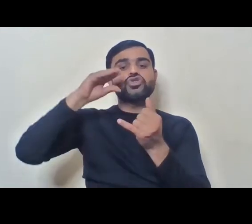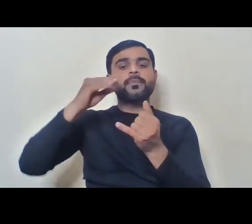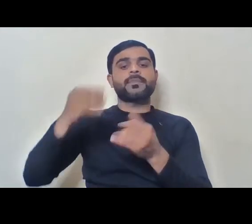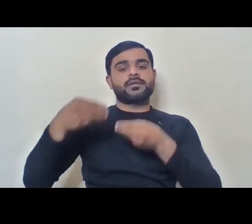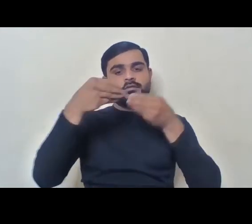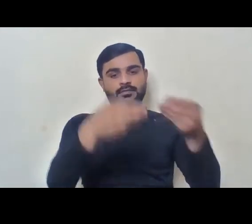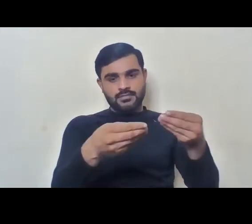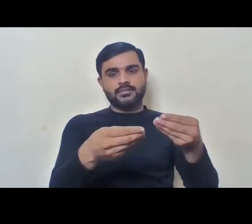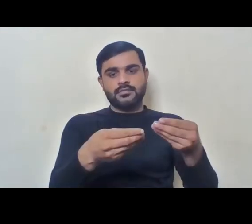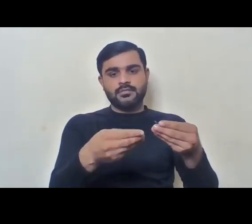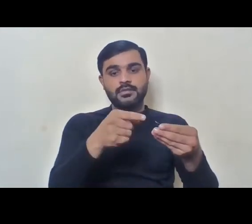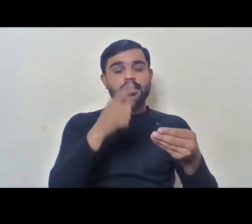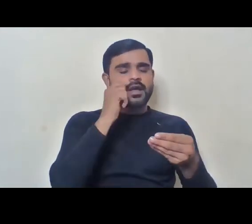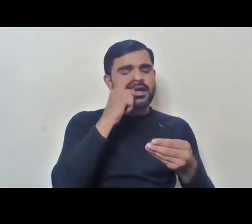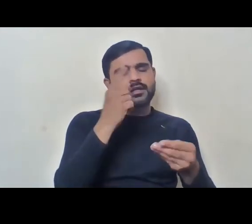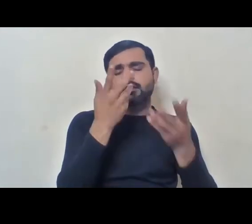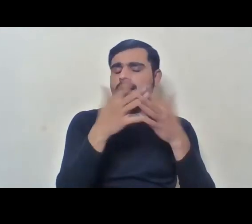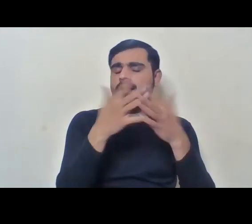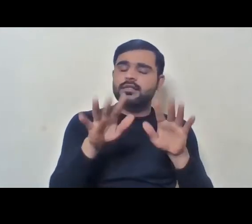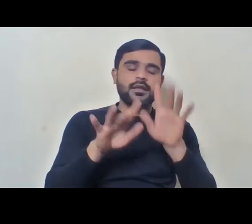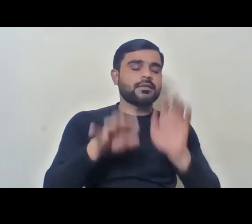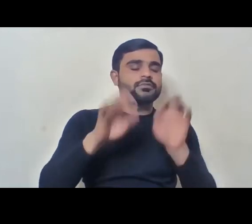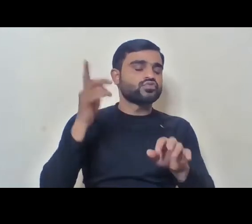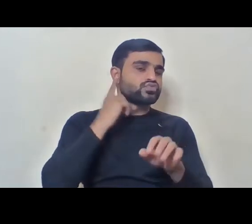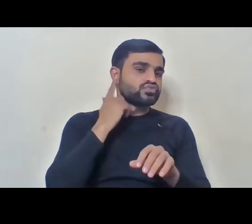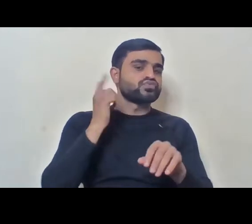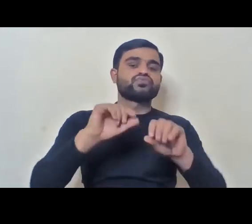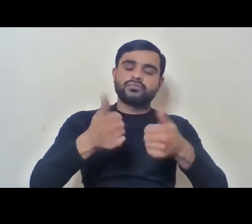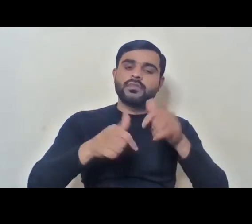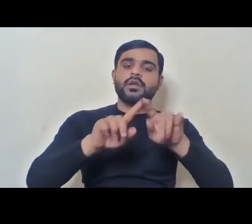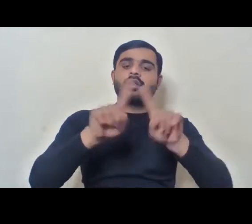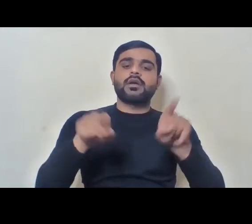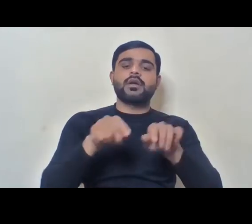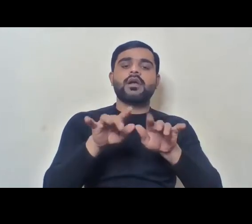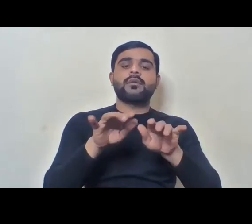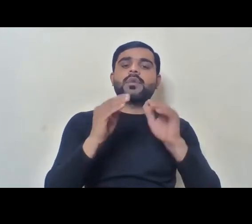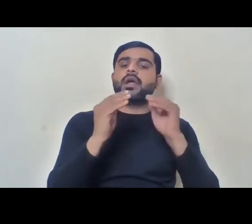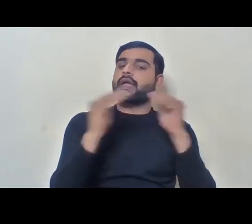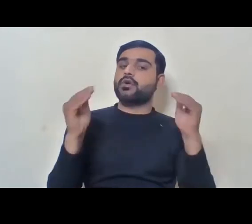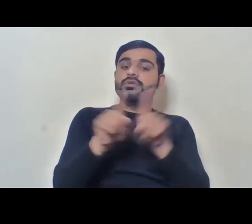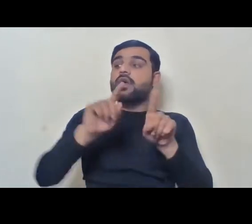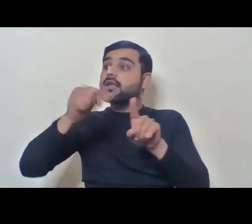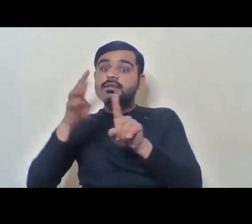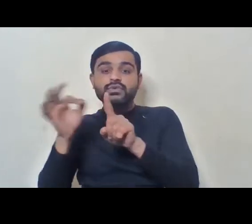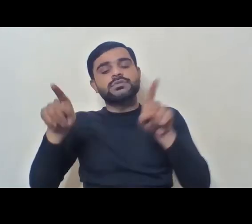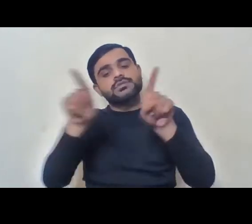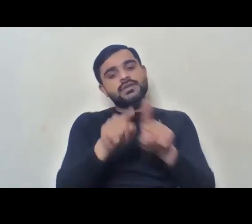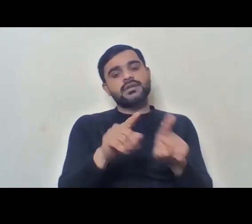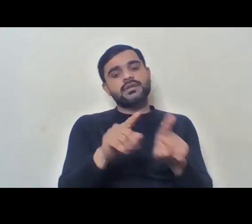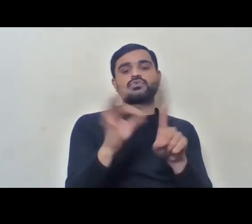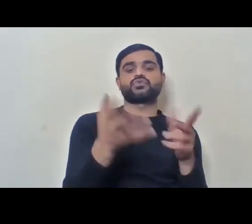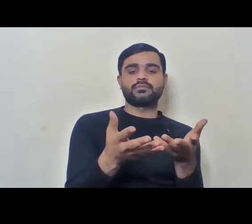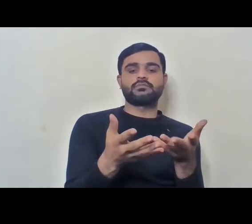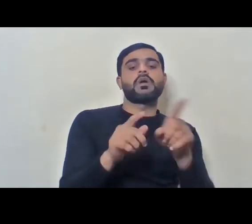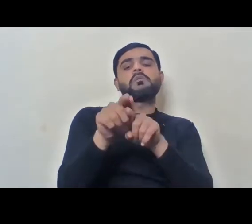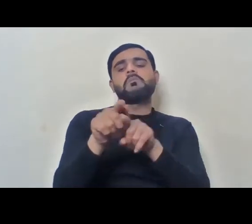he or she can work on the computer equally like others. For example, or for